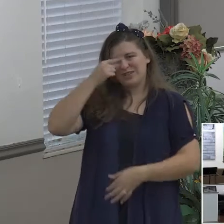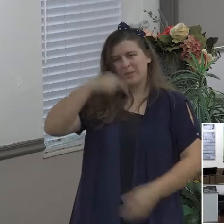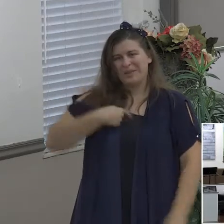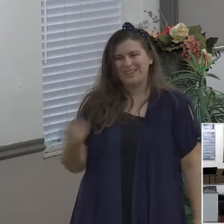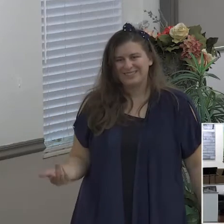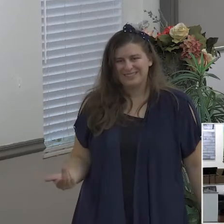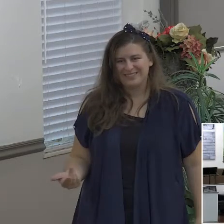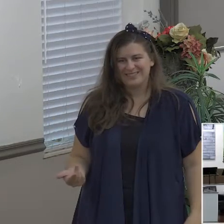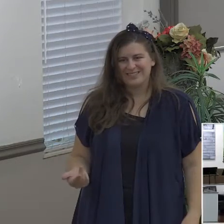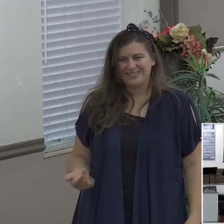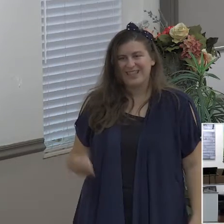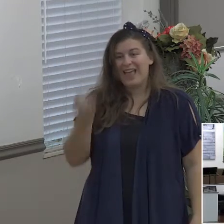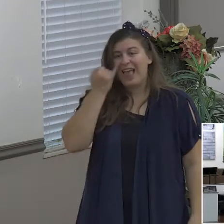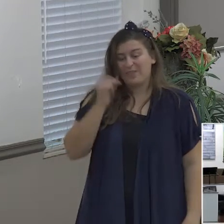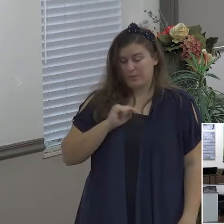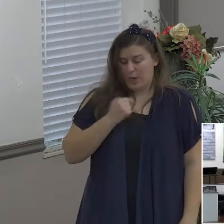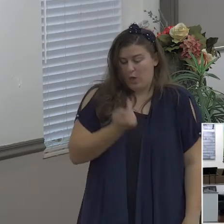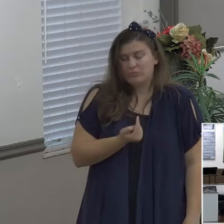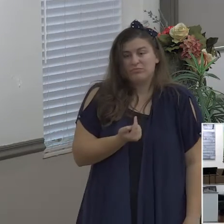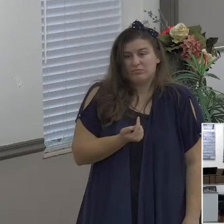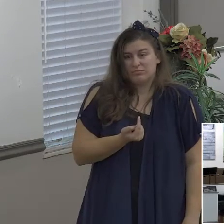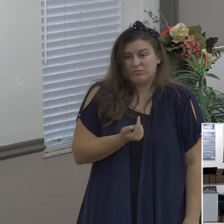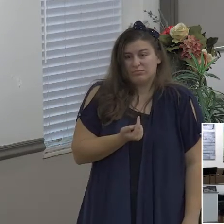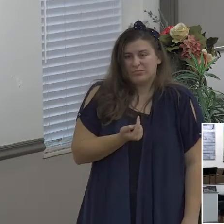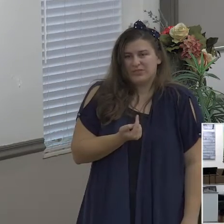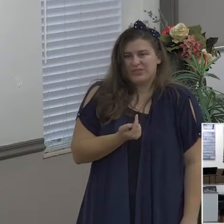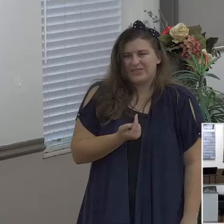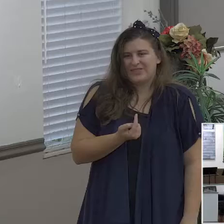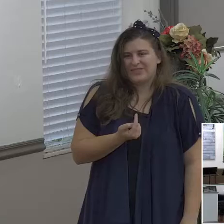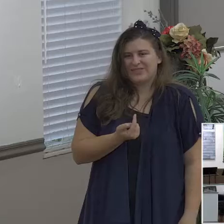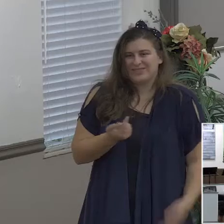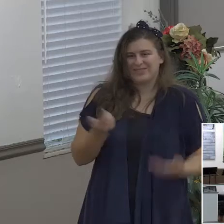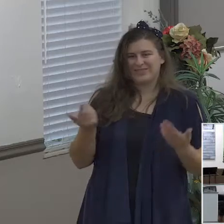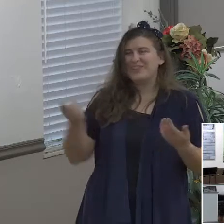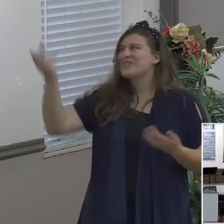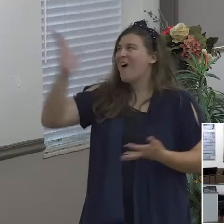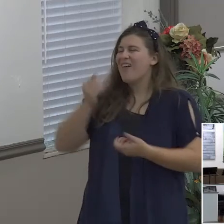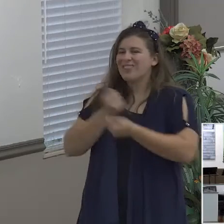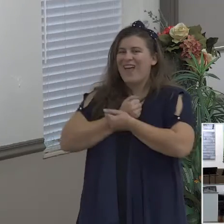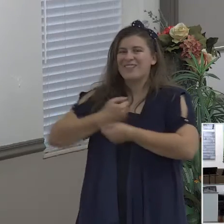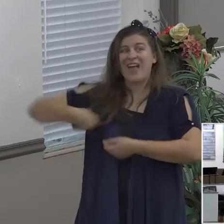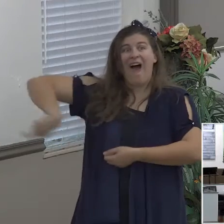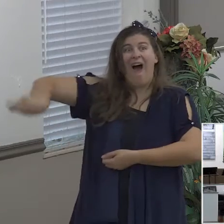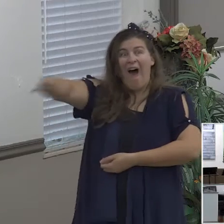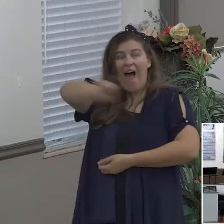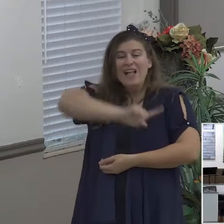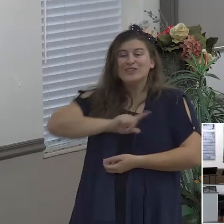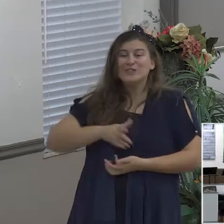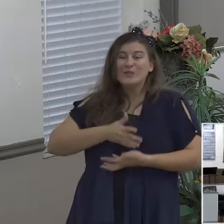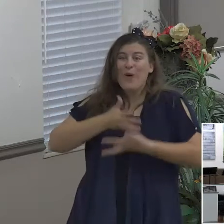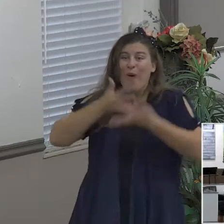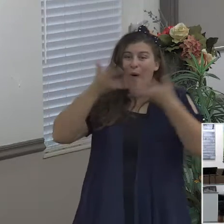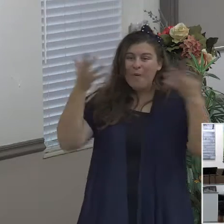so what do you know about God well if you don't know anything else my friend know John 316